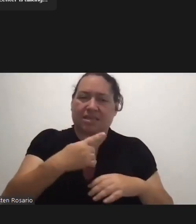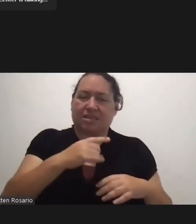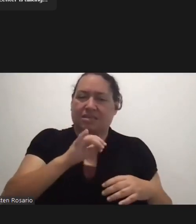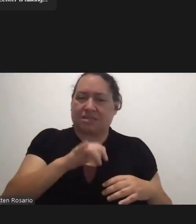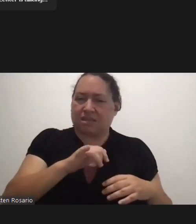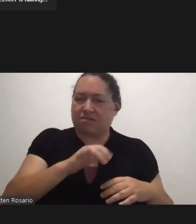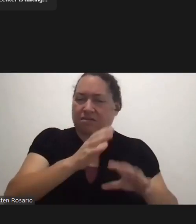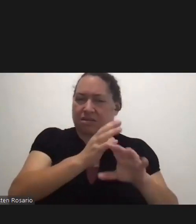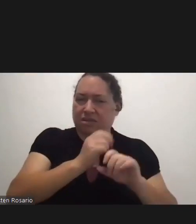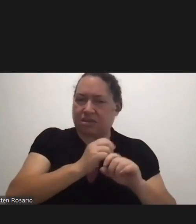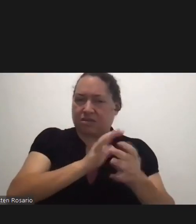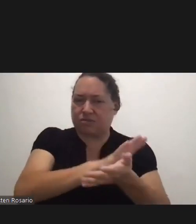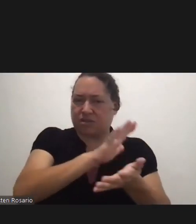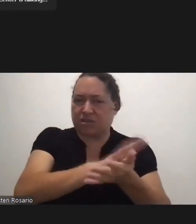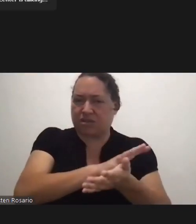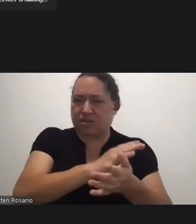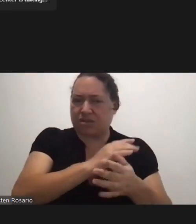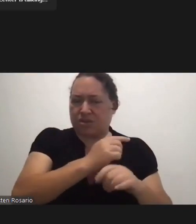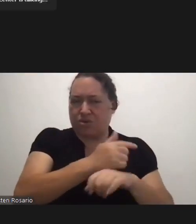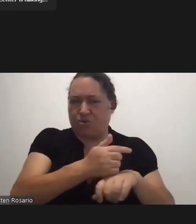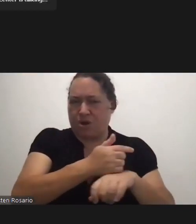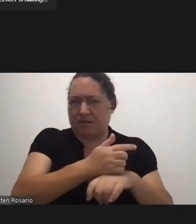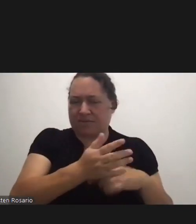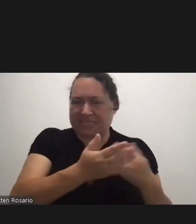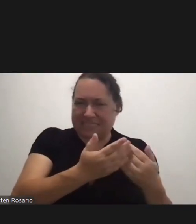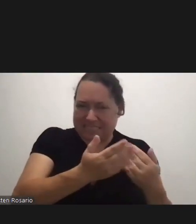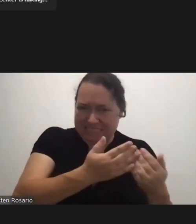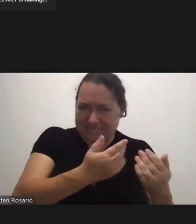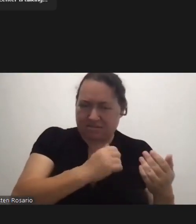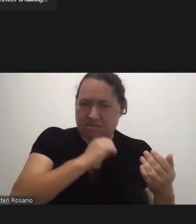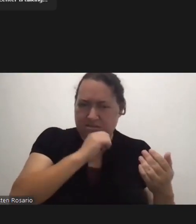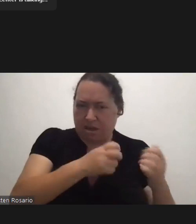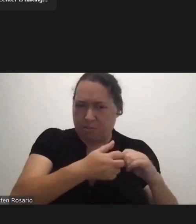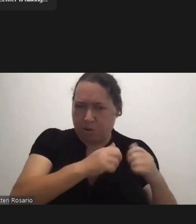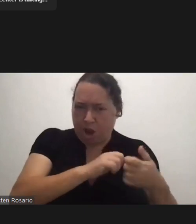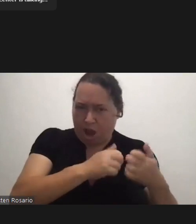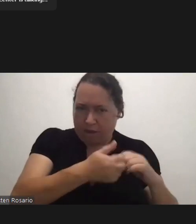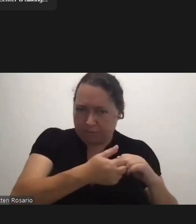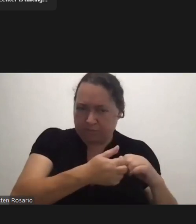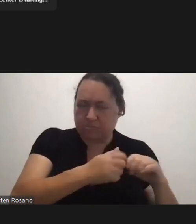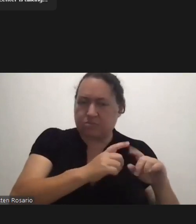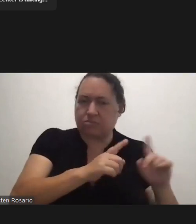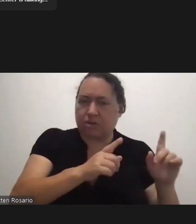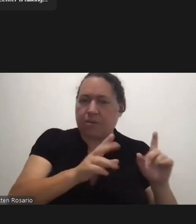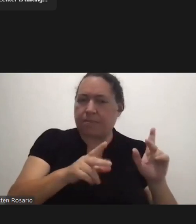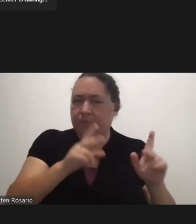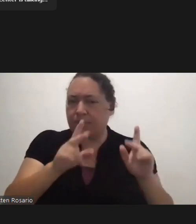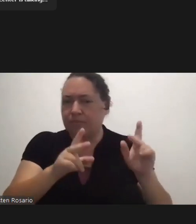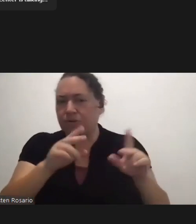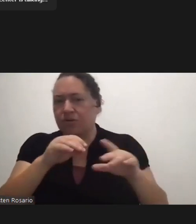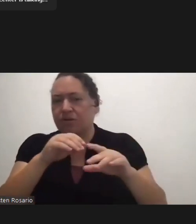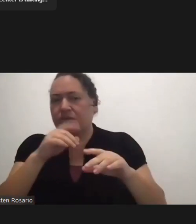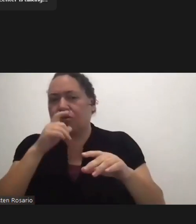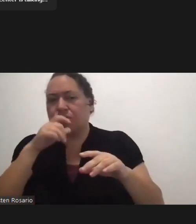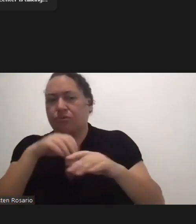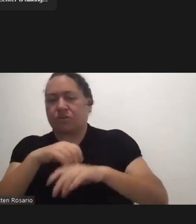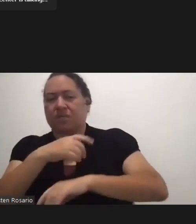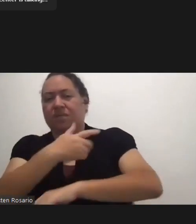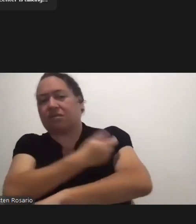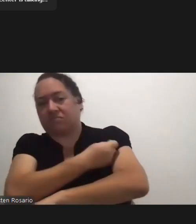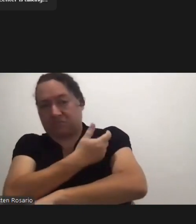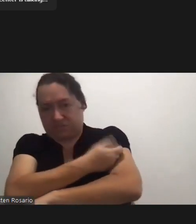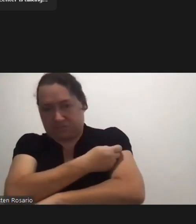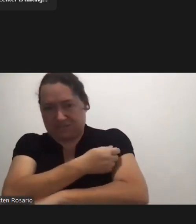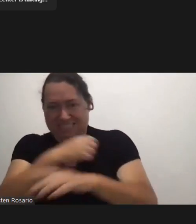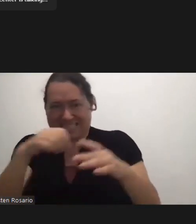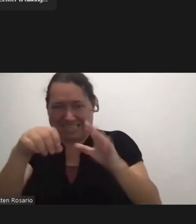On Guam Is Easy And Not A Problem But What About Those Vaccinations In The States And Coming Into Guam